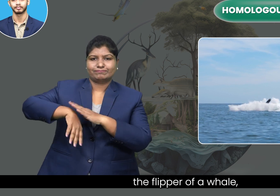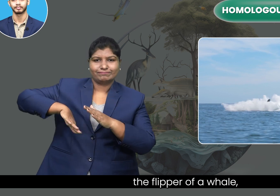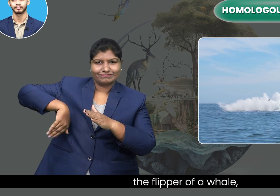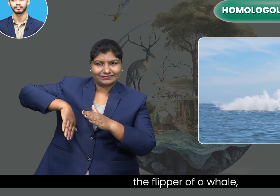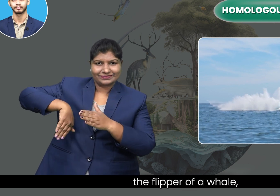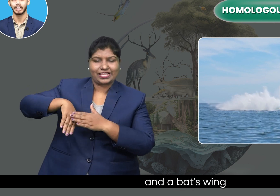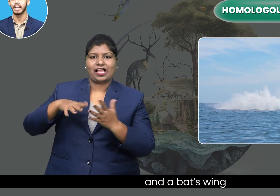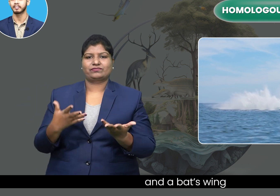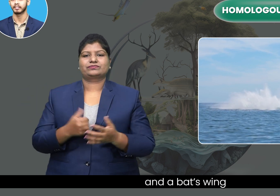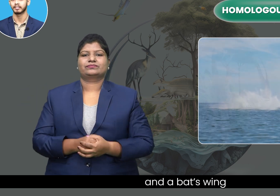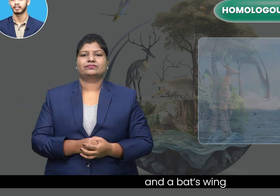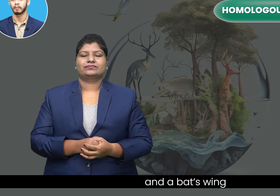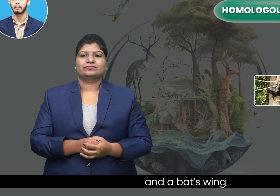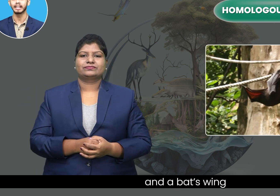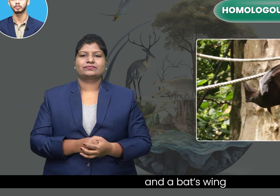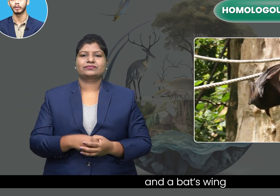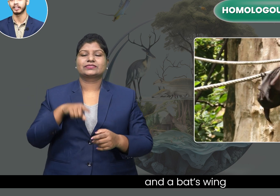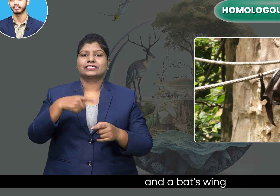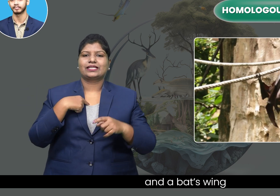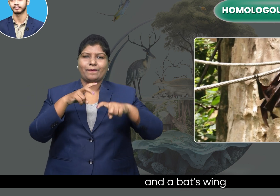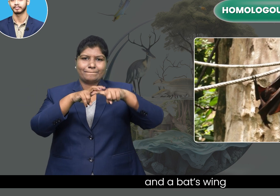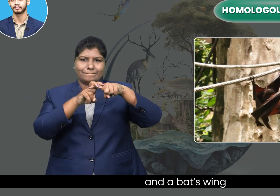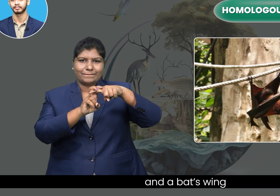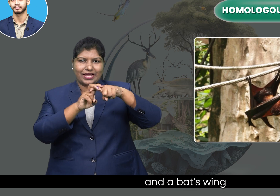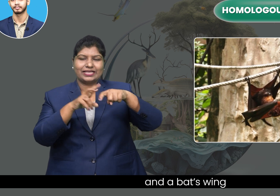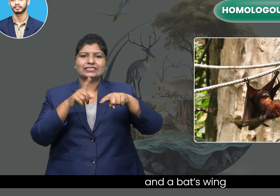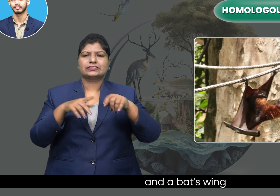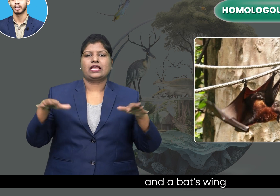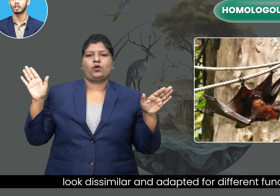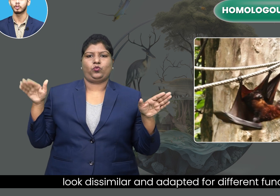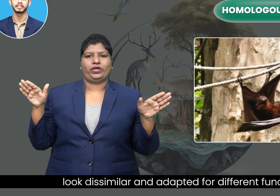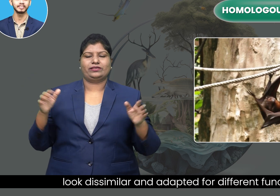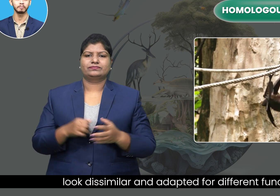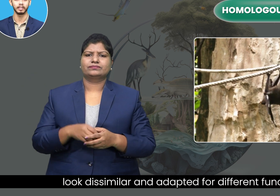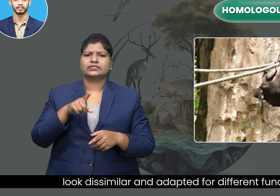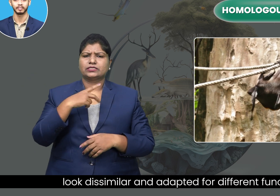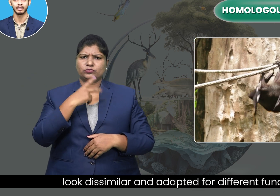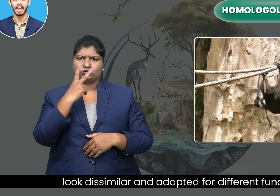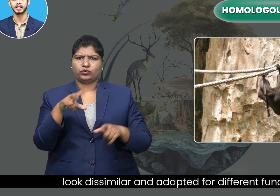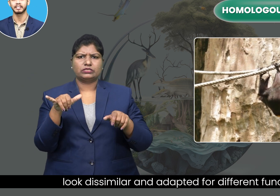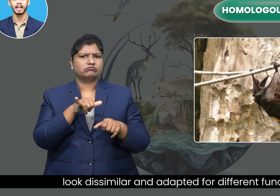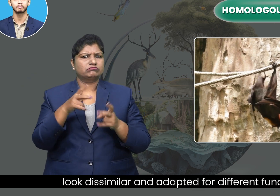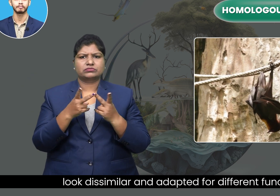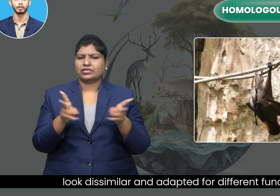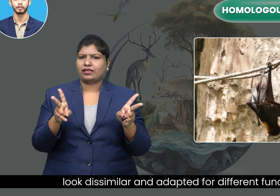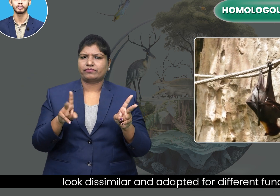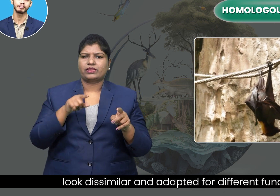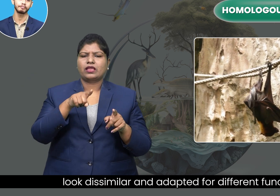They a bat's wing. Look dissimilar and adapted for different